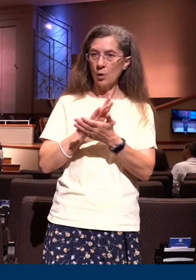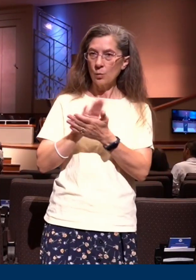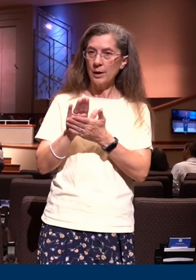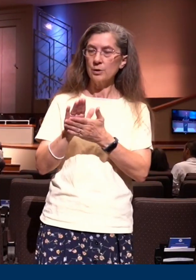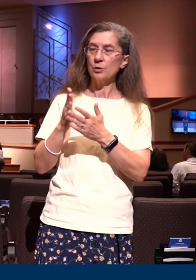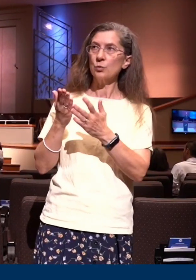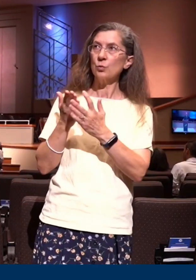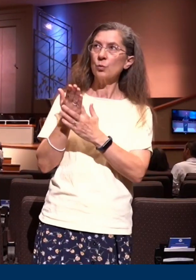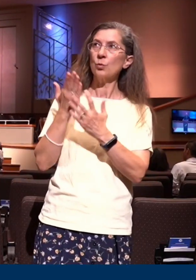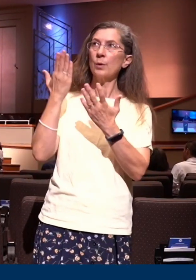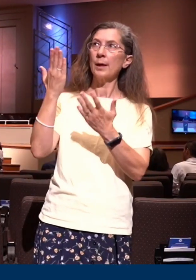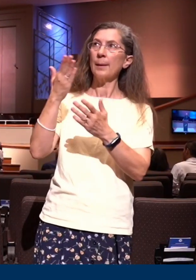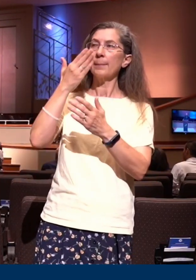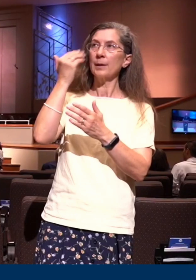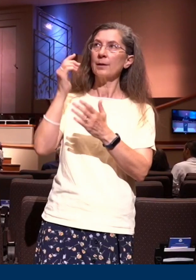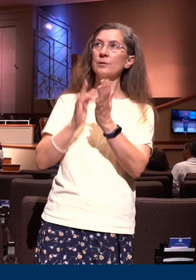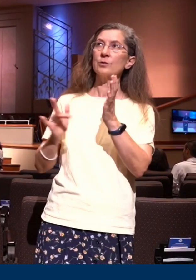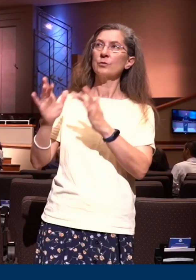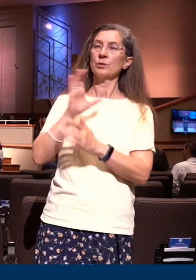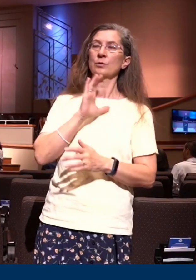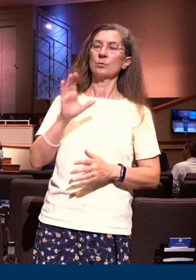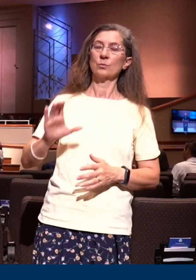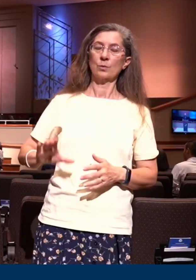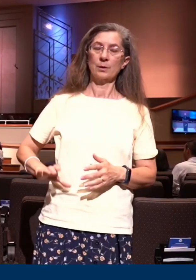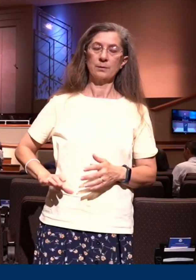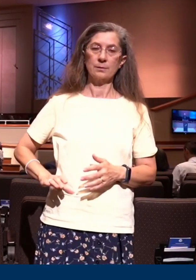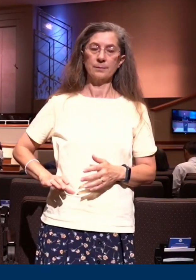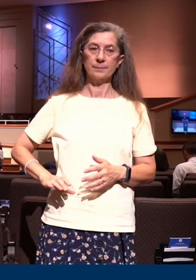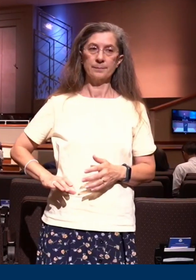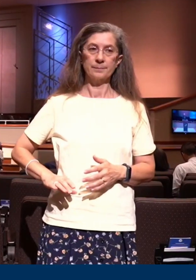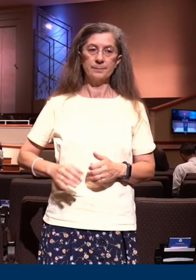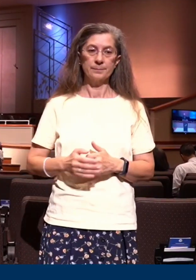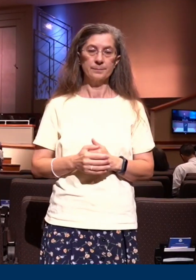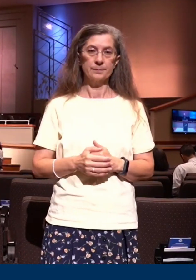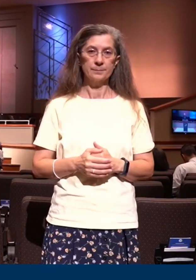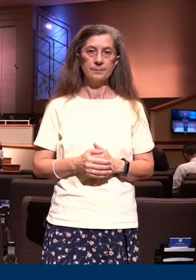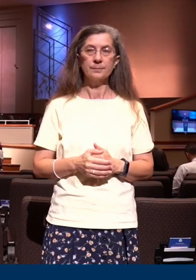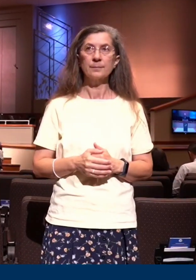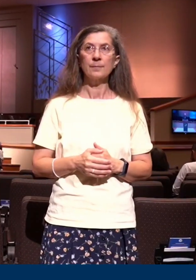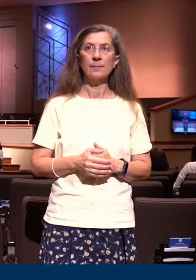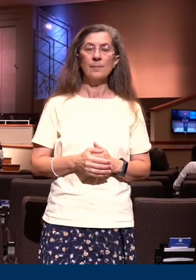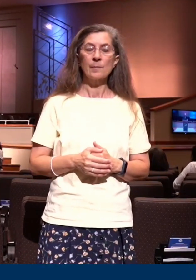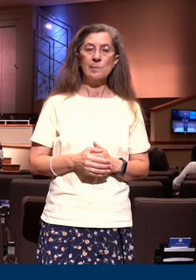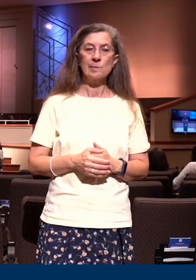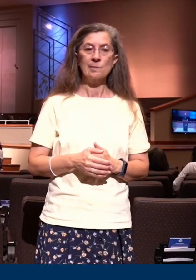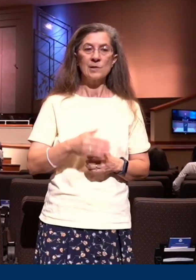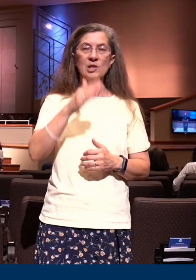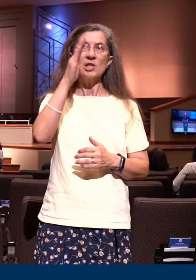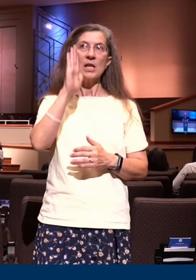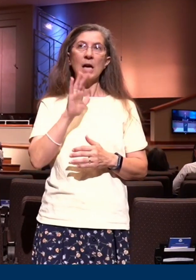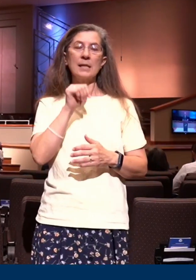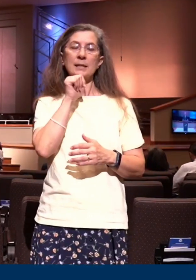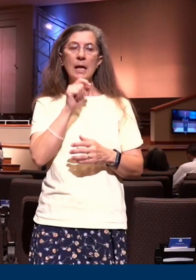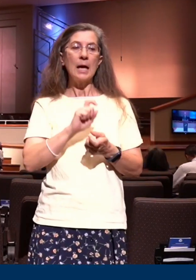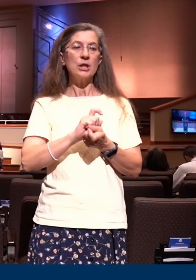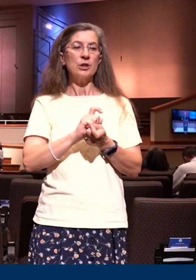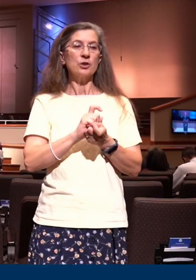finished work of Jesus Christ God's way was not to change the old man but to send the old man to the